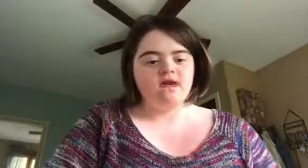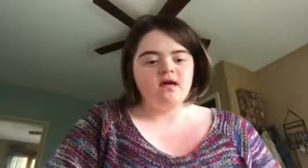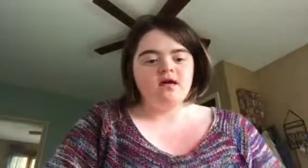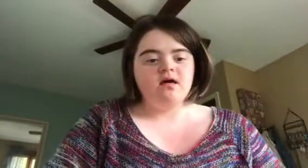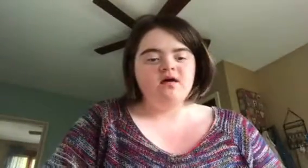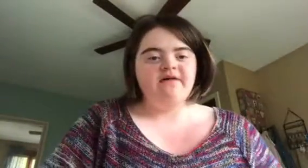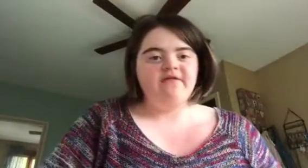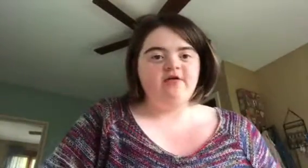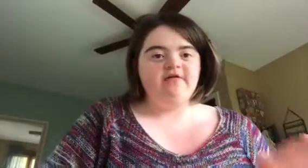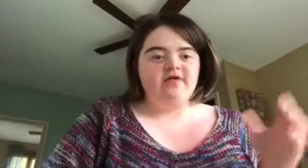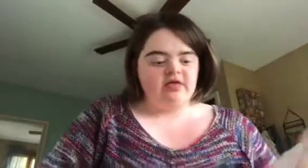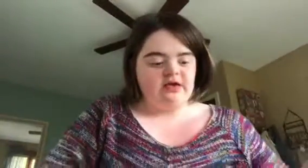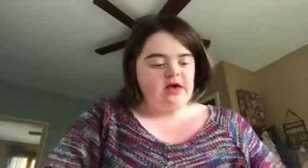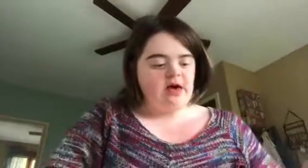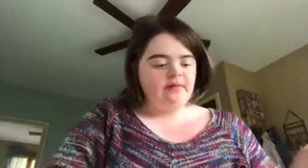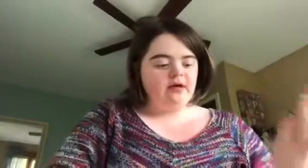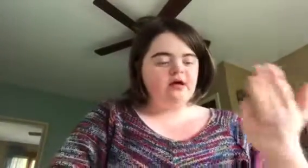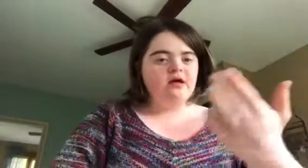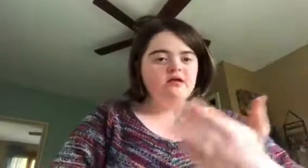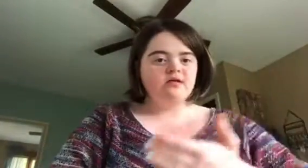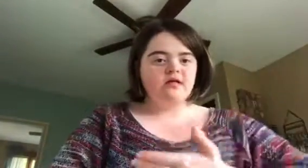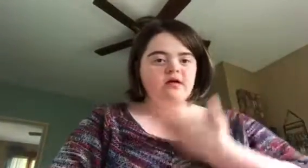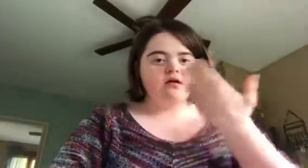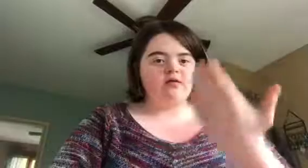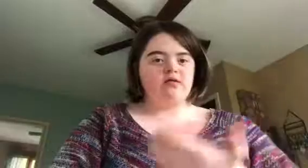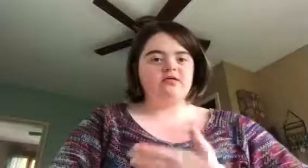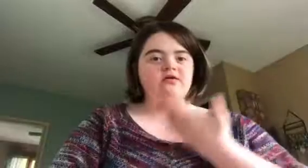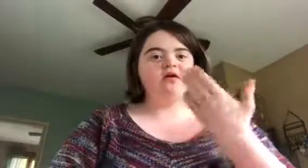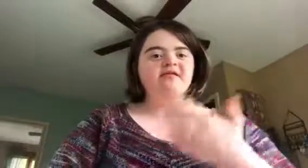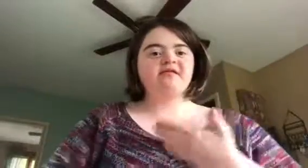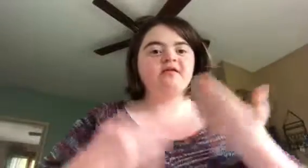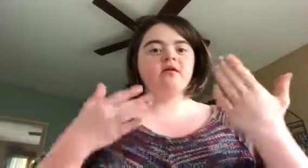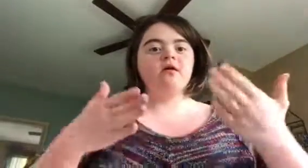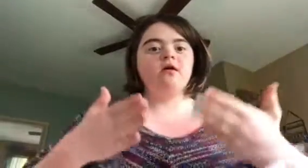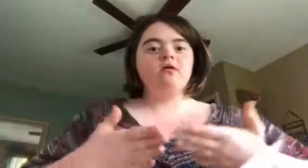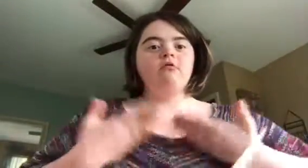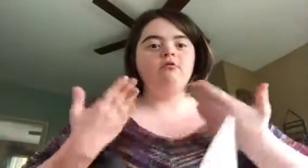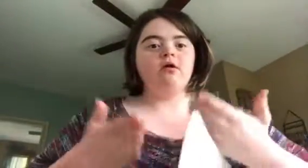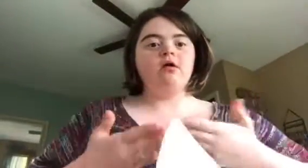If you're feeling happy, you can go like this, or